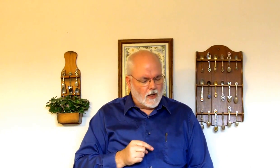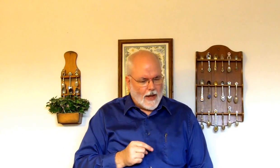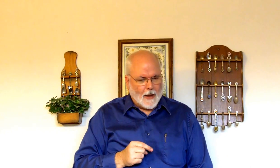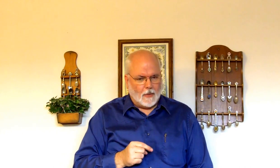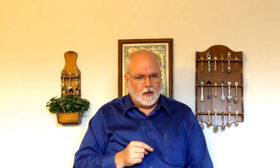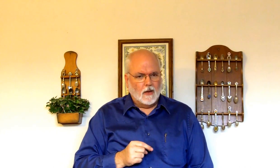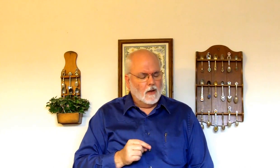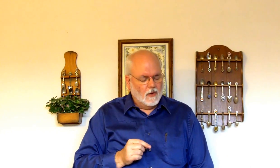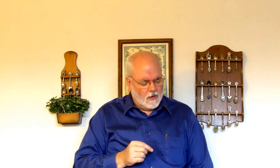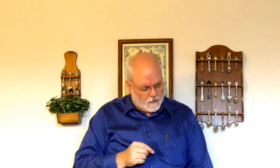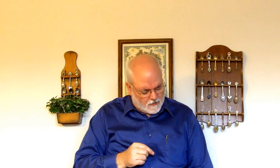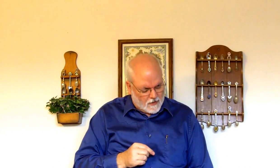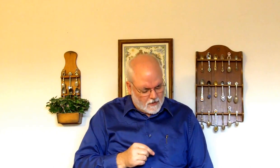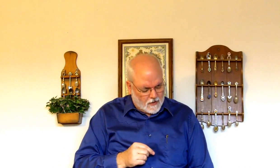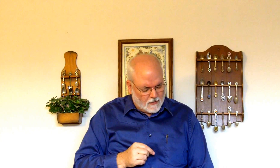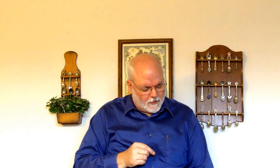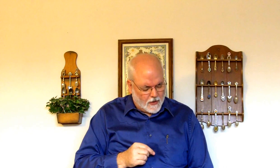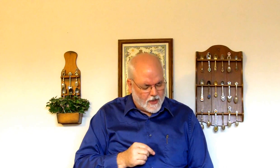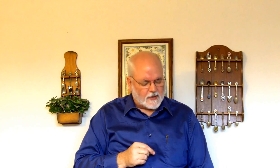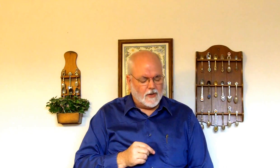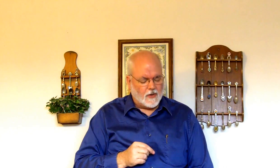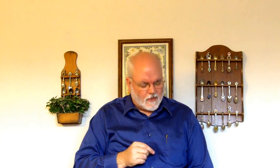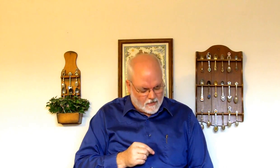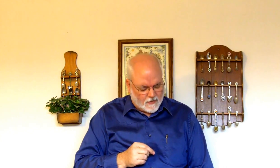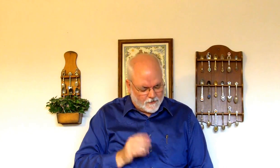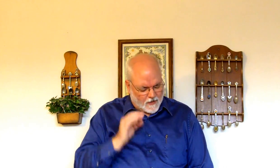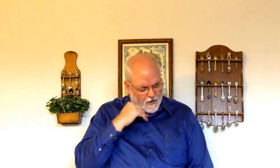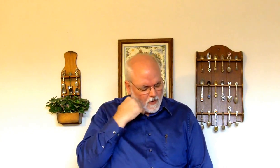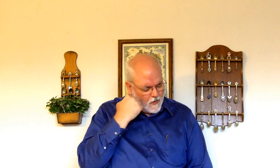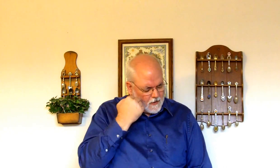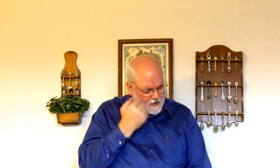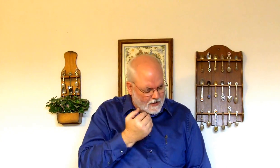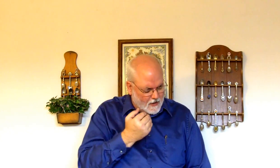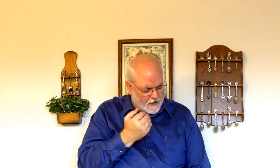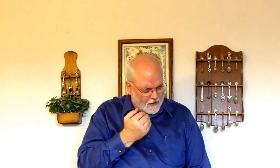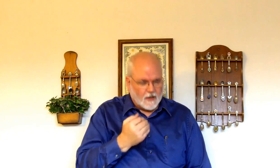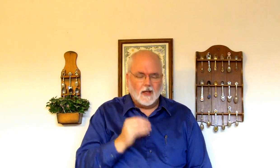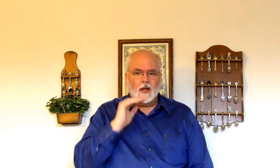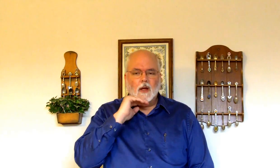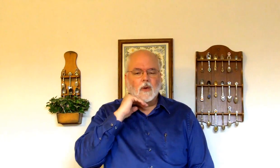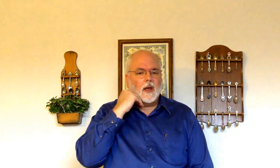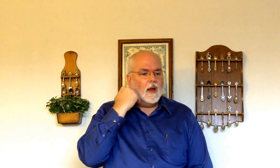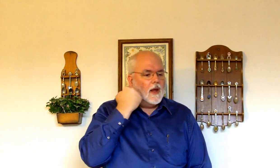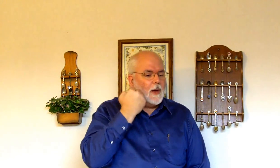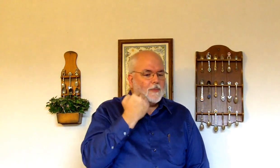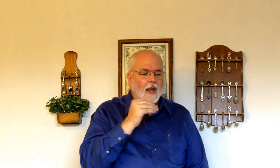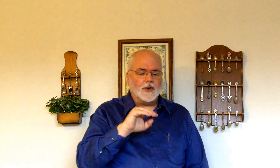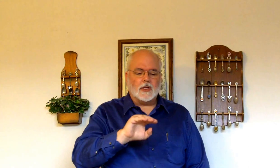happy. You're depressed. You don't want to be seen. Okay. And, it's just